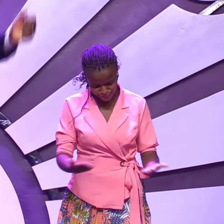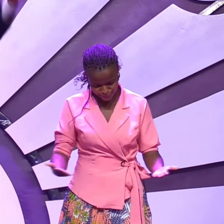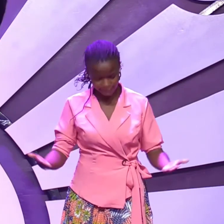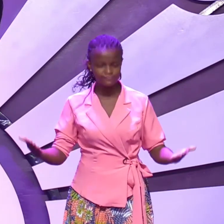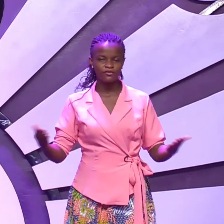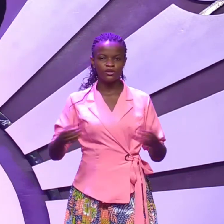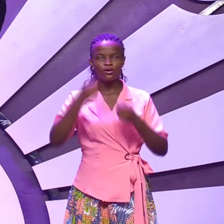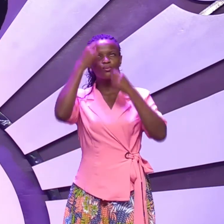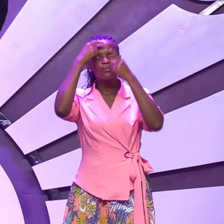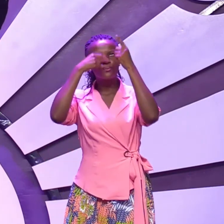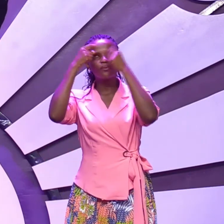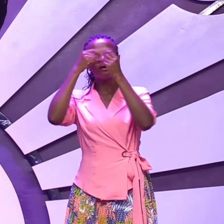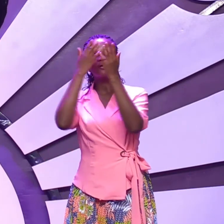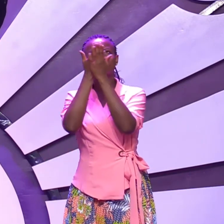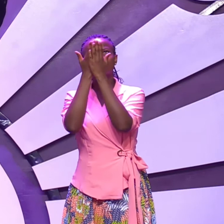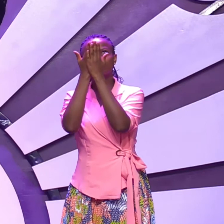crying to God